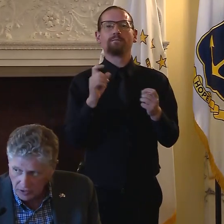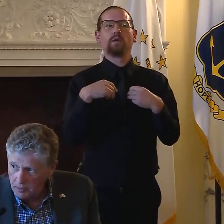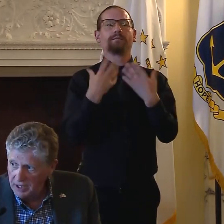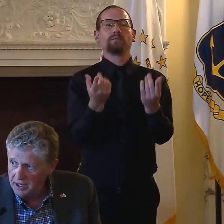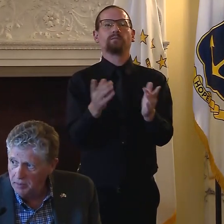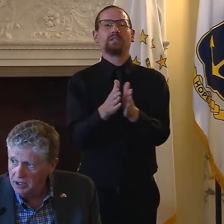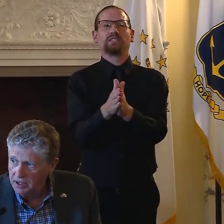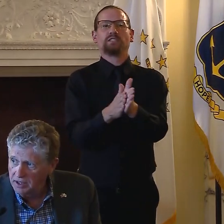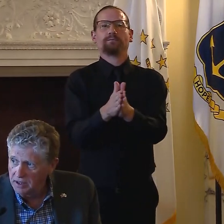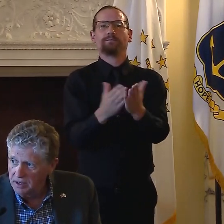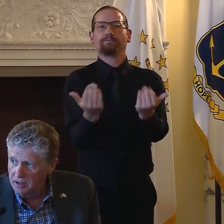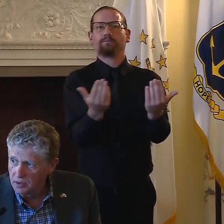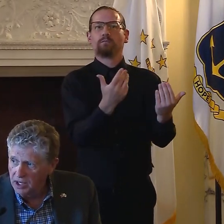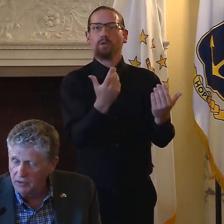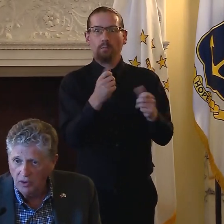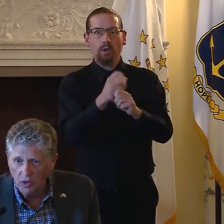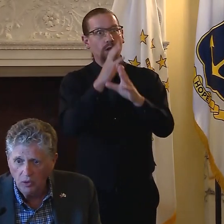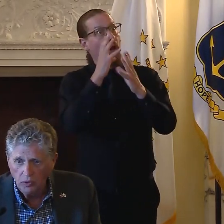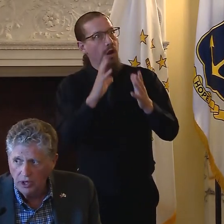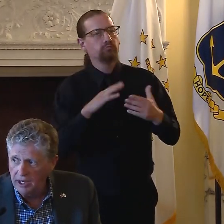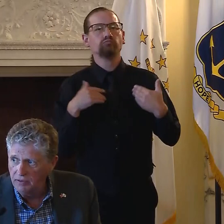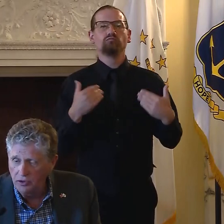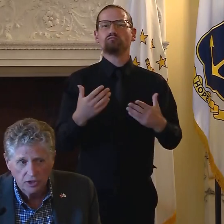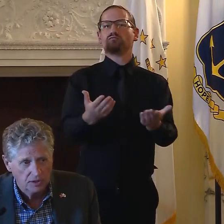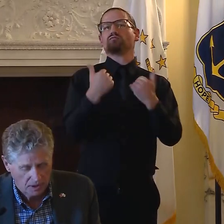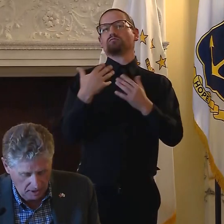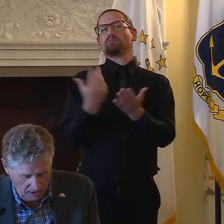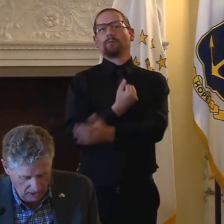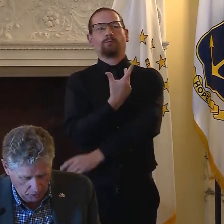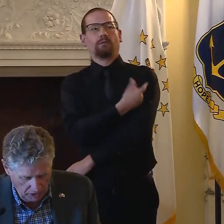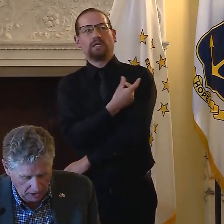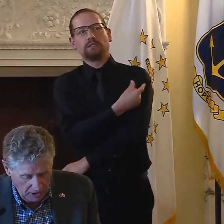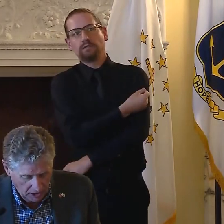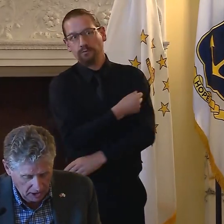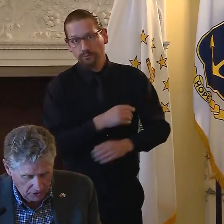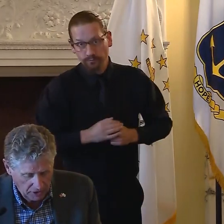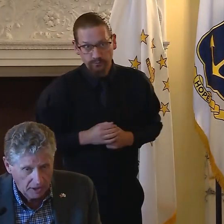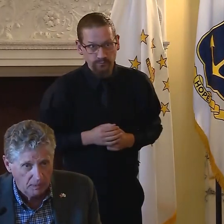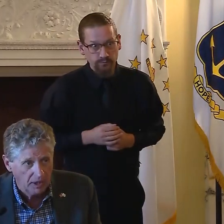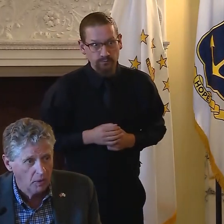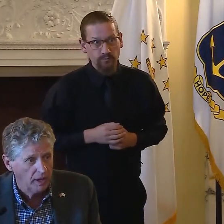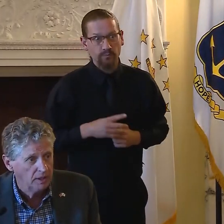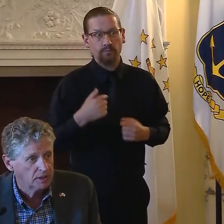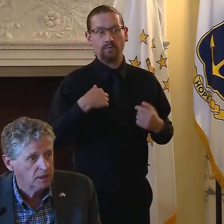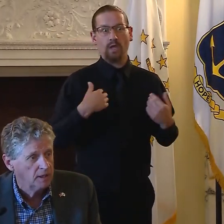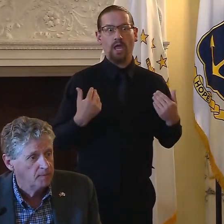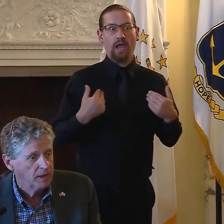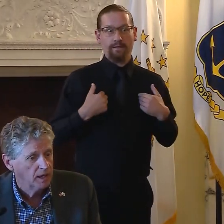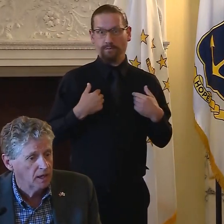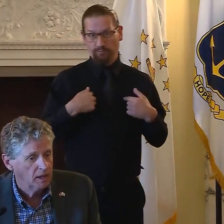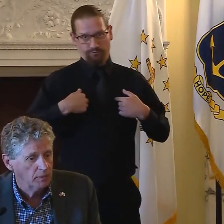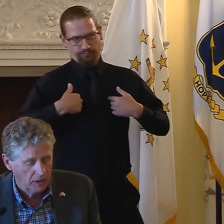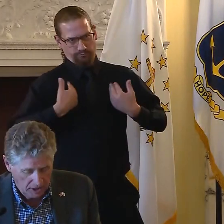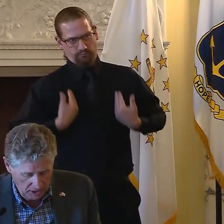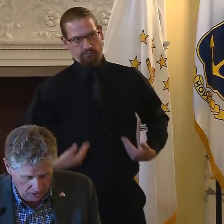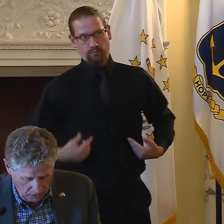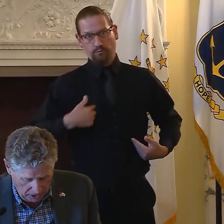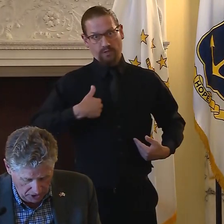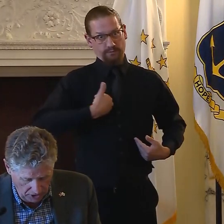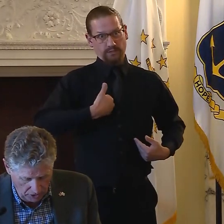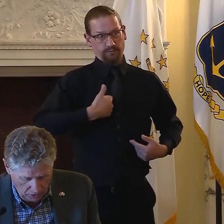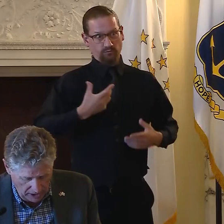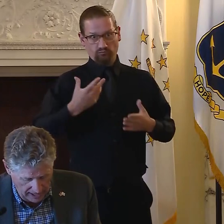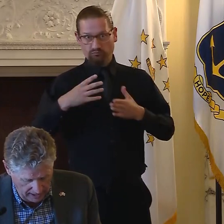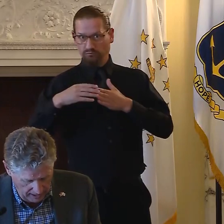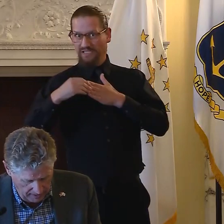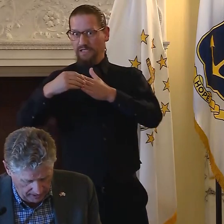pandemic. And we'll have our own Rhode Island version as we lead the country in many ways. And we intend to